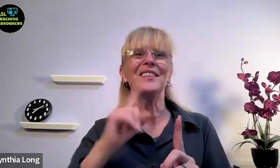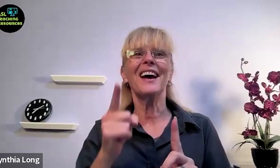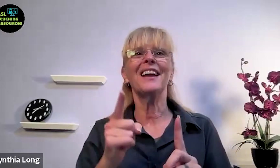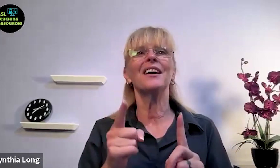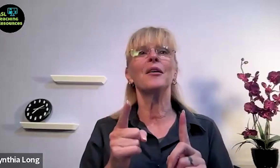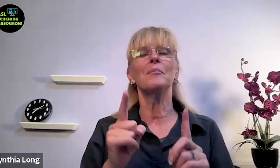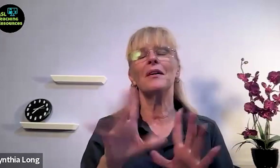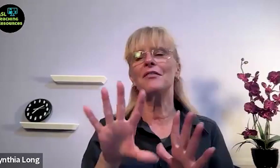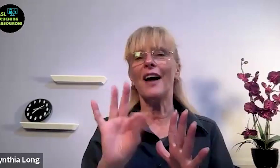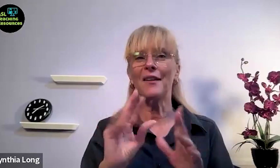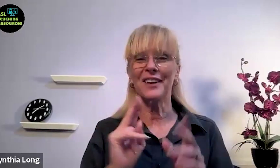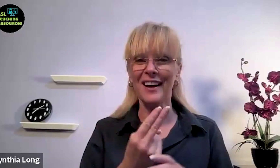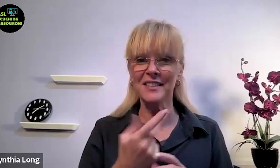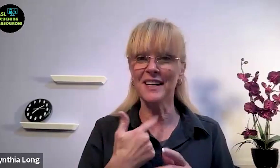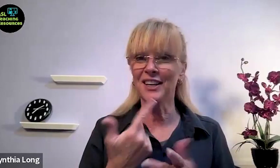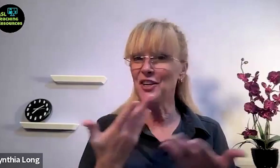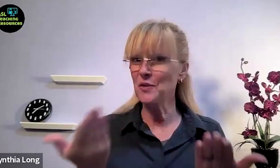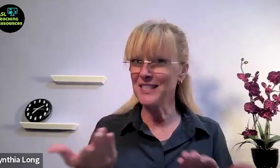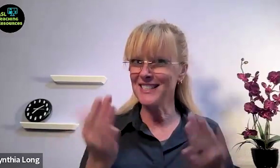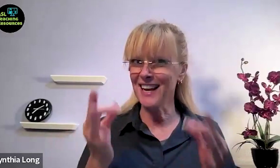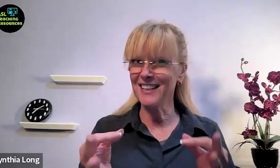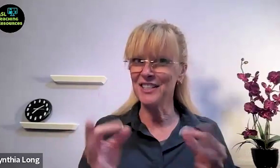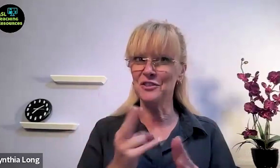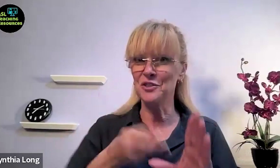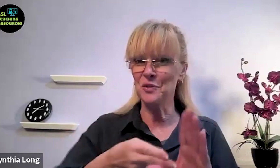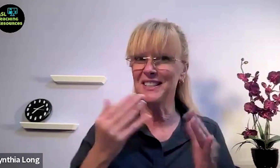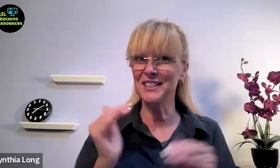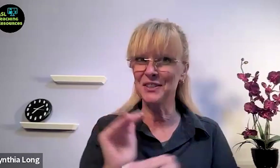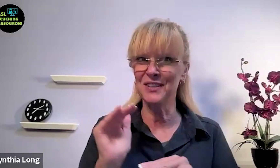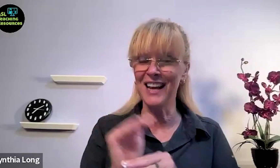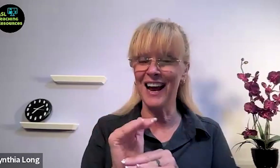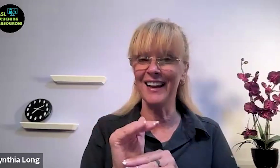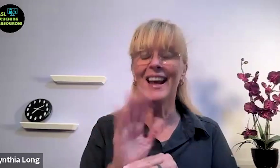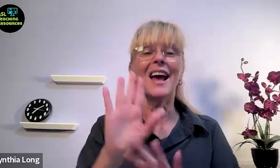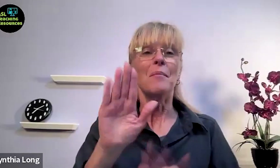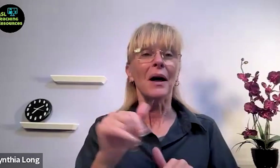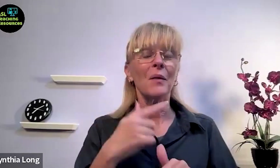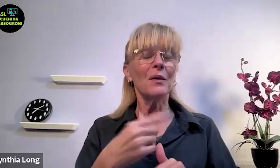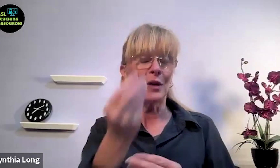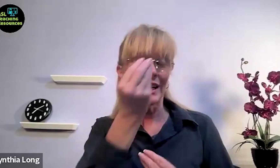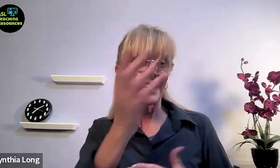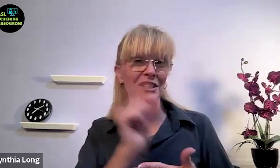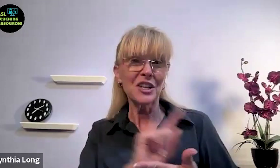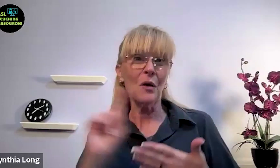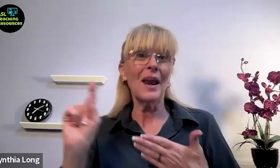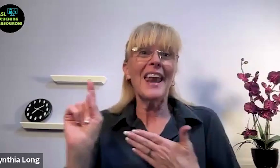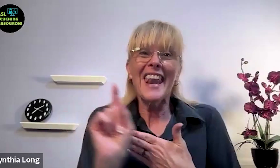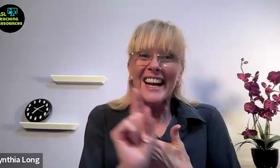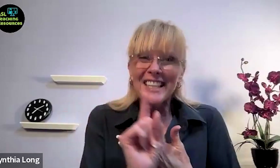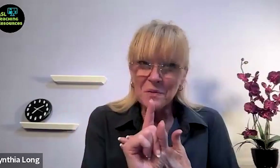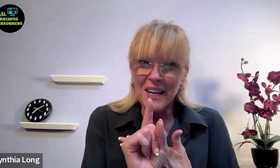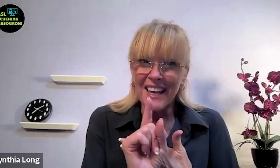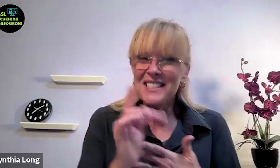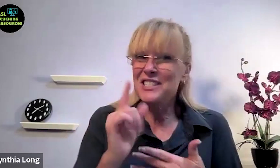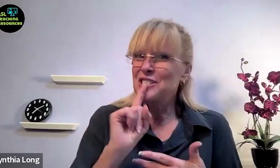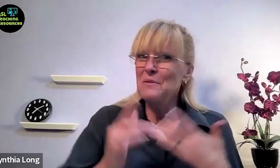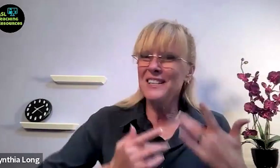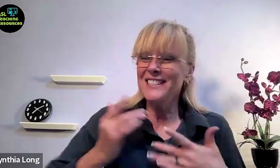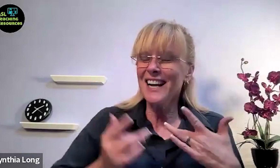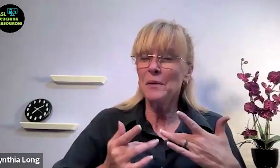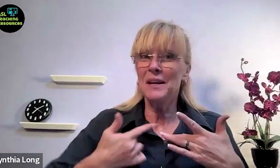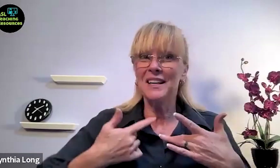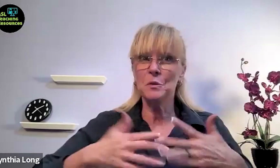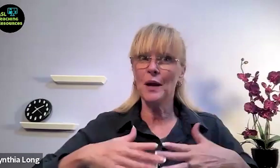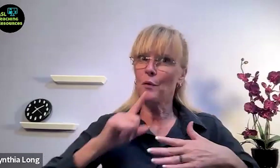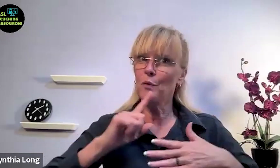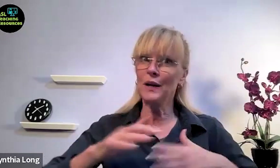you that found us and you decided to join tonight. By the way wanted to let you know next week super